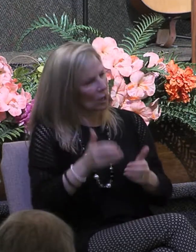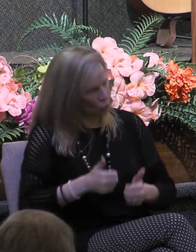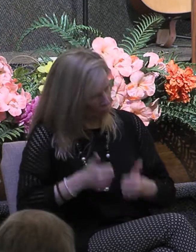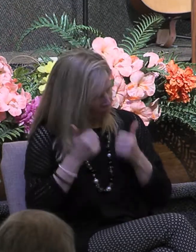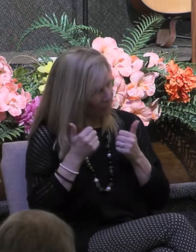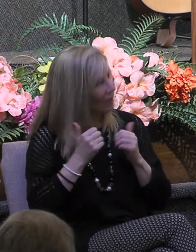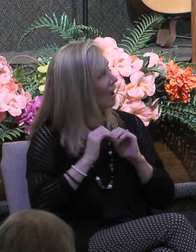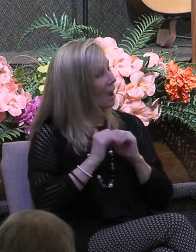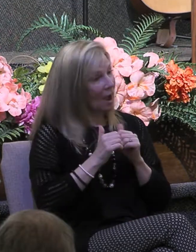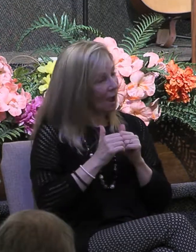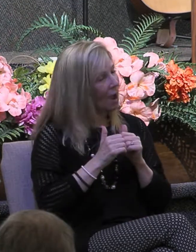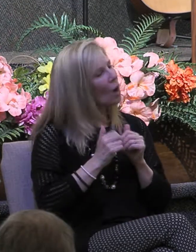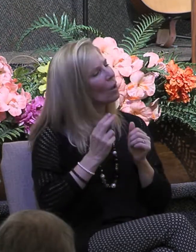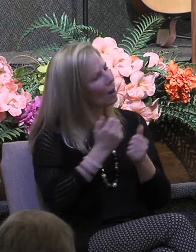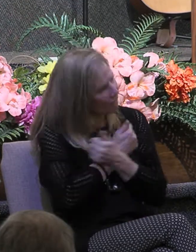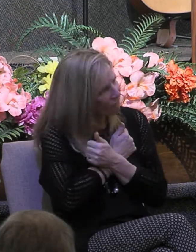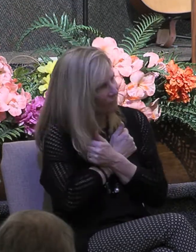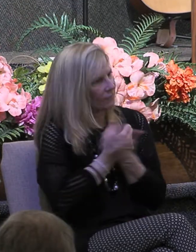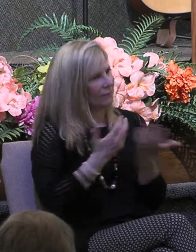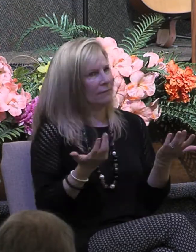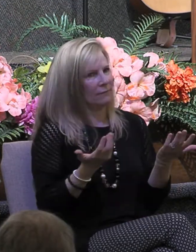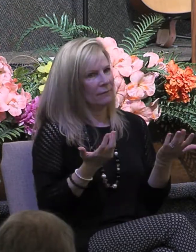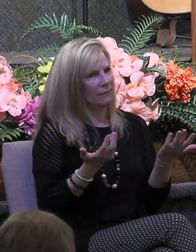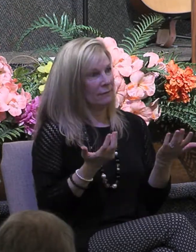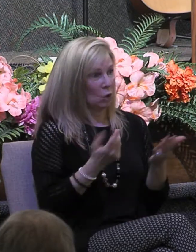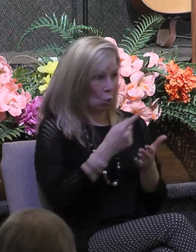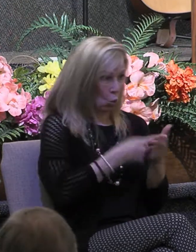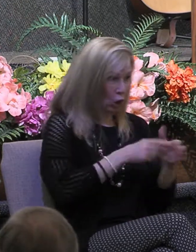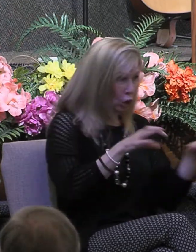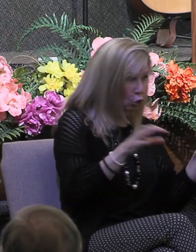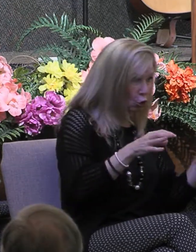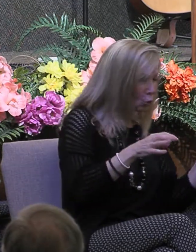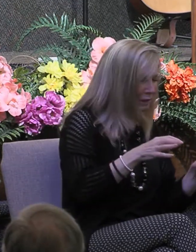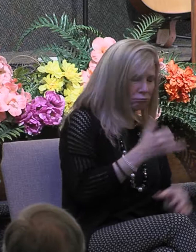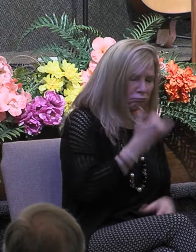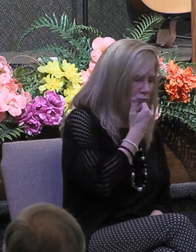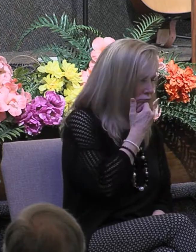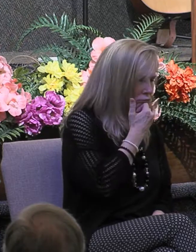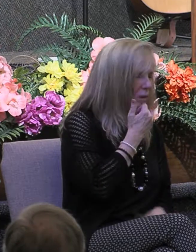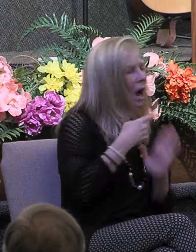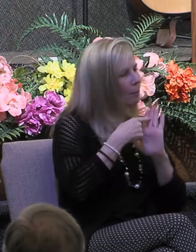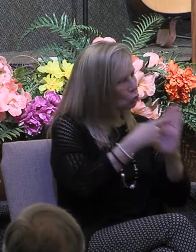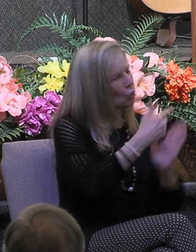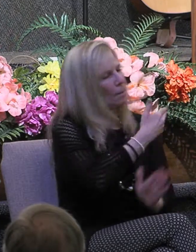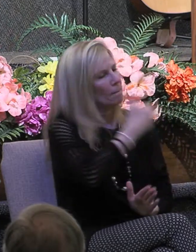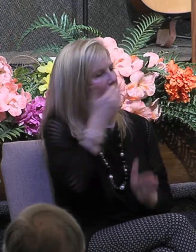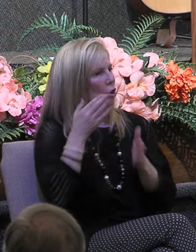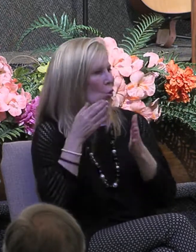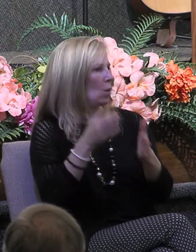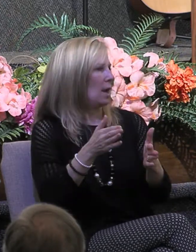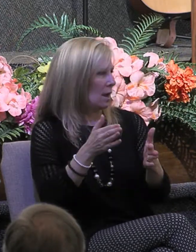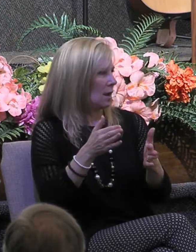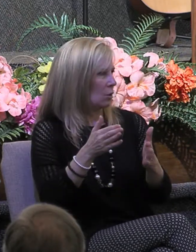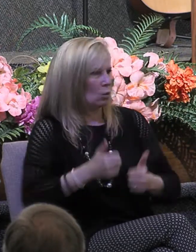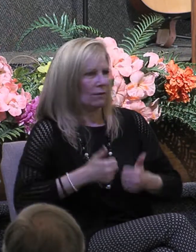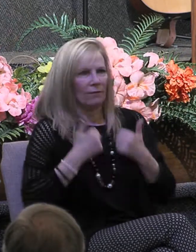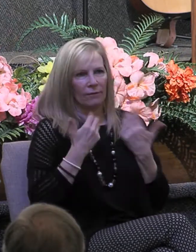is the way of love. This is what you're doing. I'm going to show you the better way to live, the excellent way to live. See 1 Corinthians